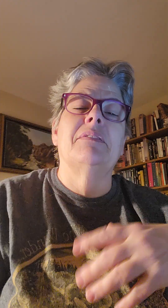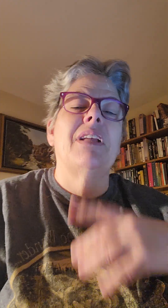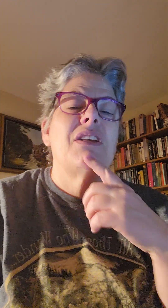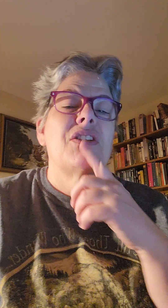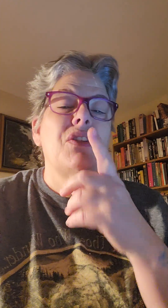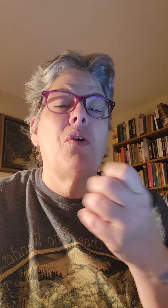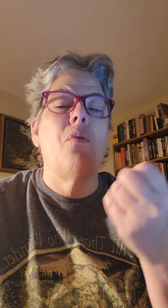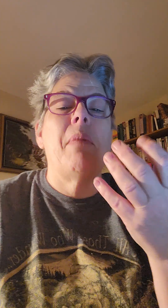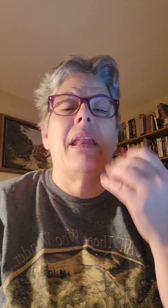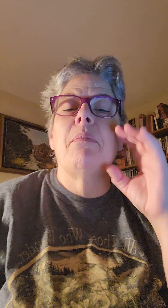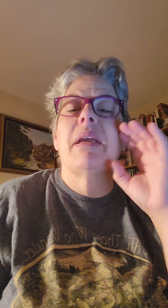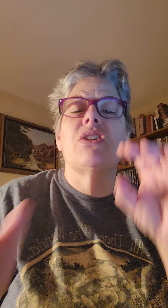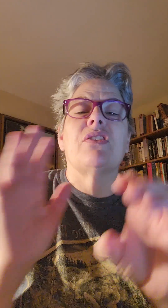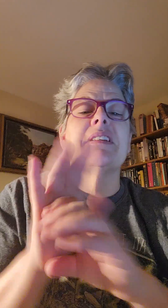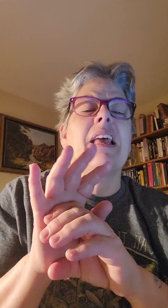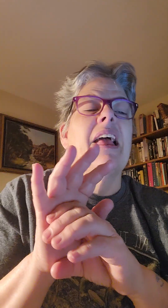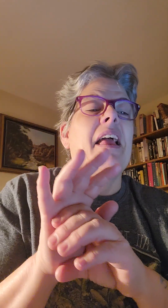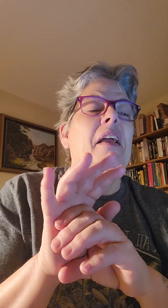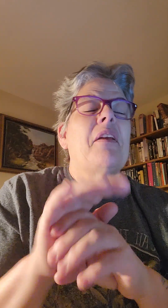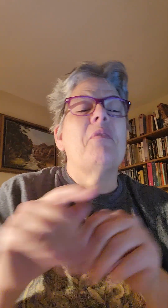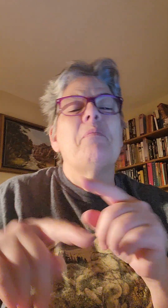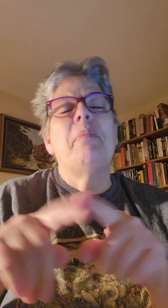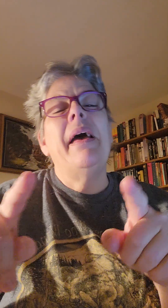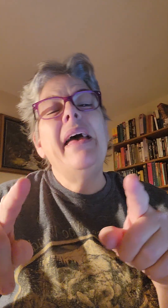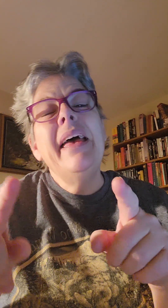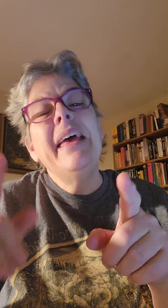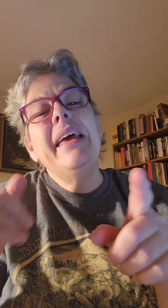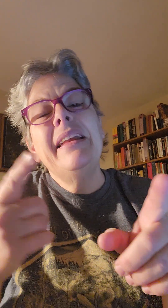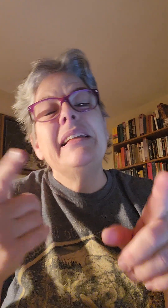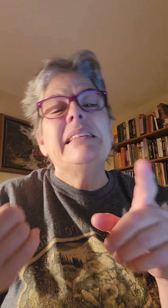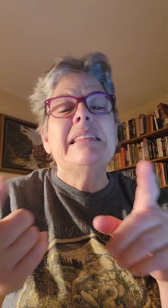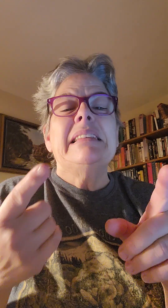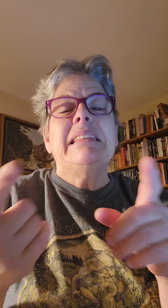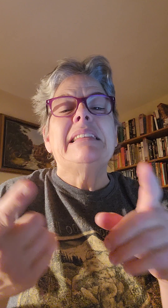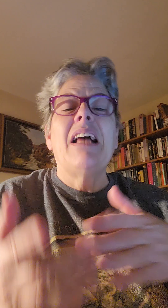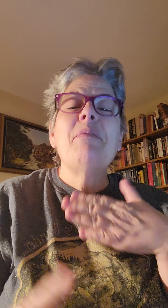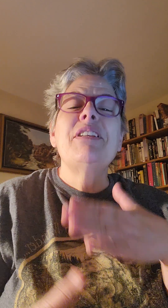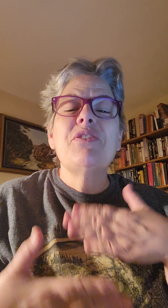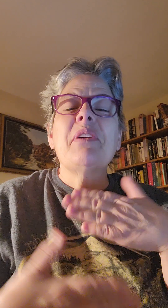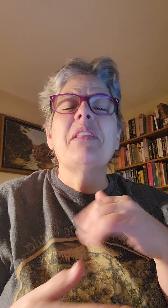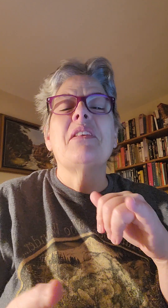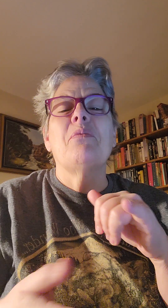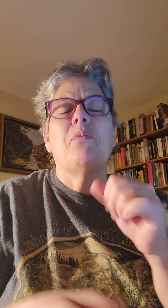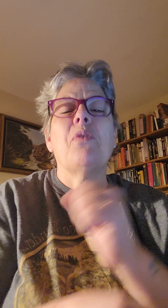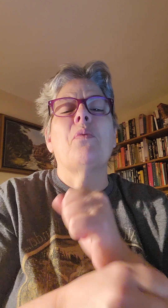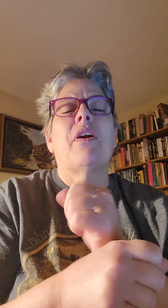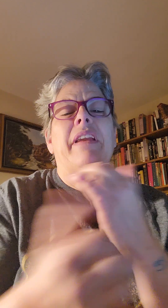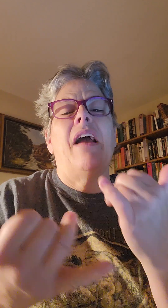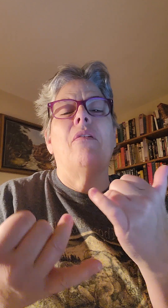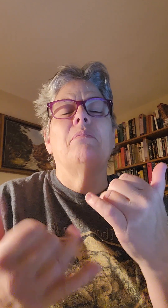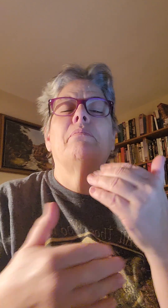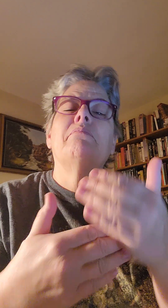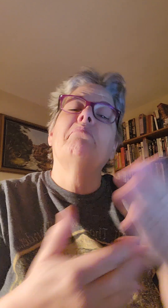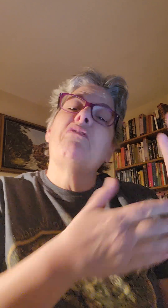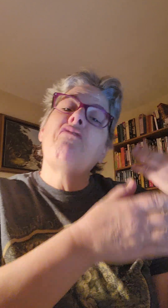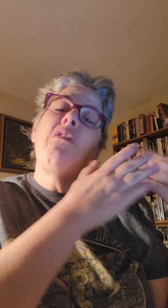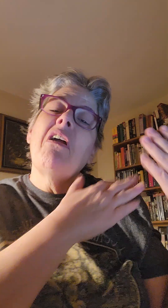So many pictures, but I'm enjoying the, the work now. Before